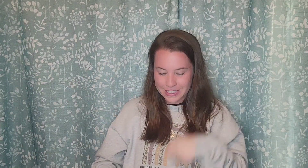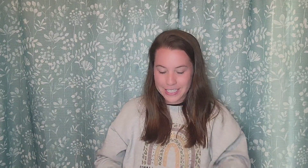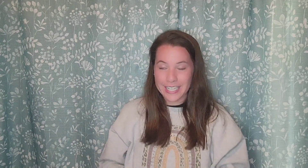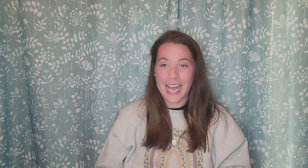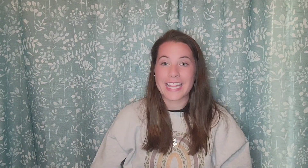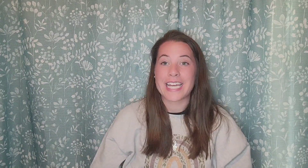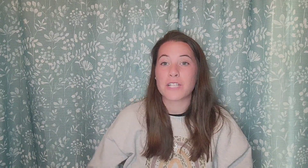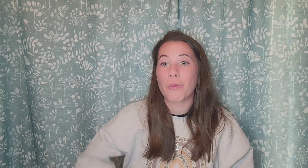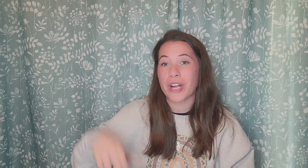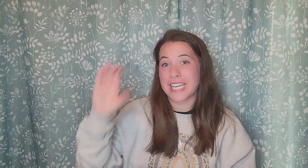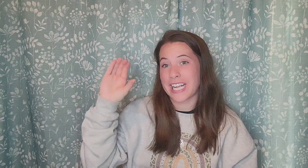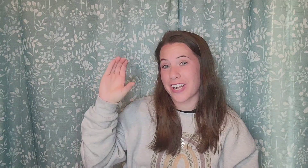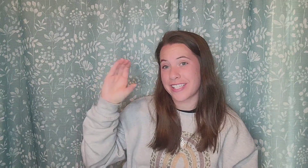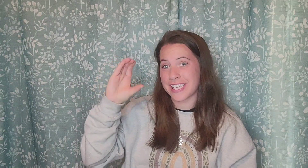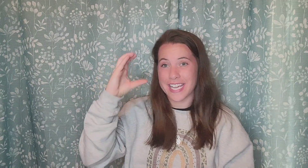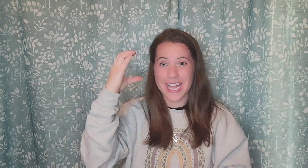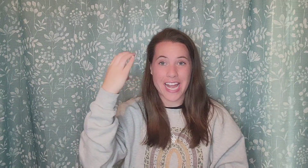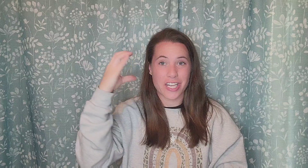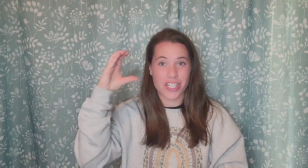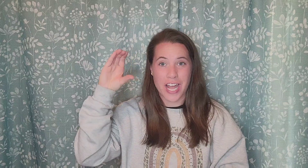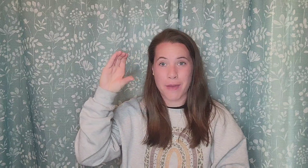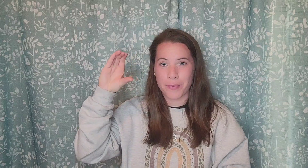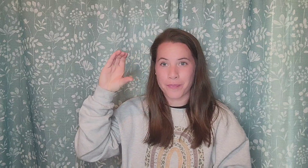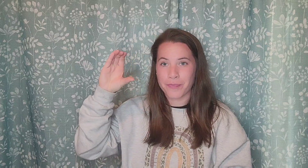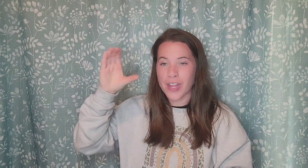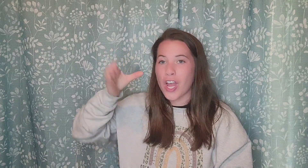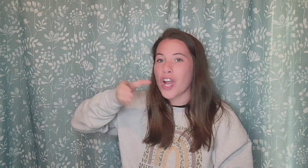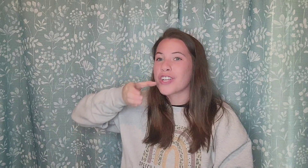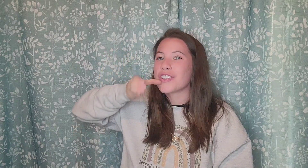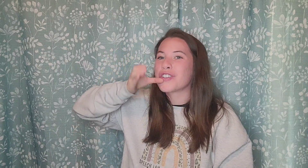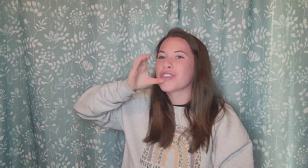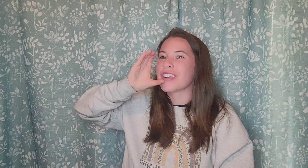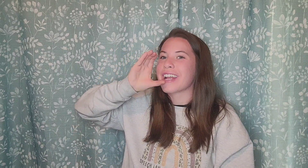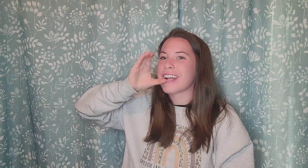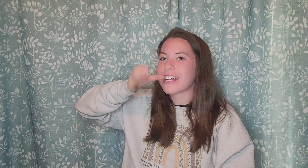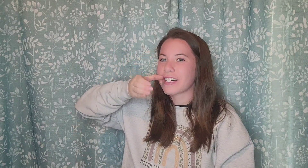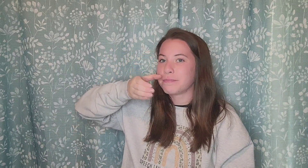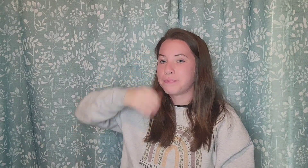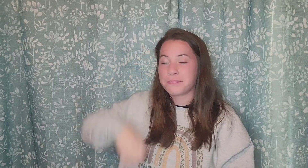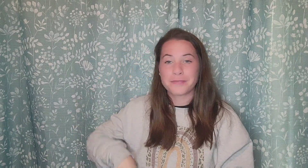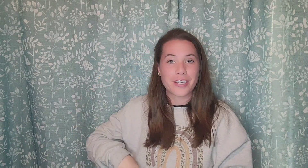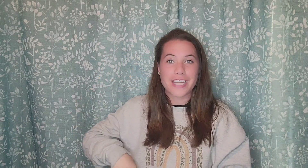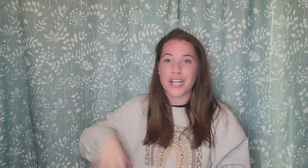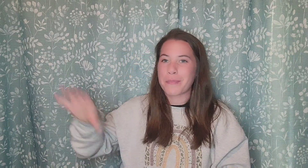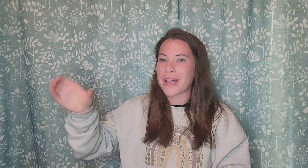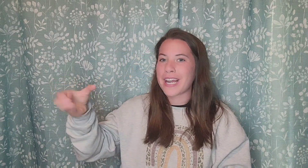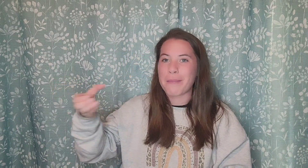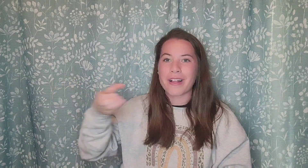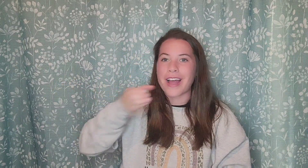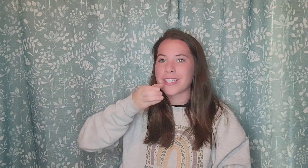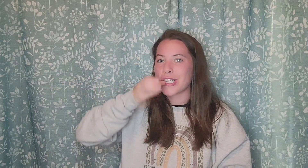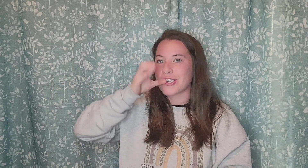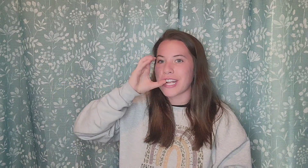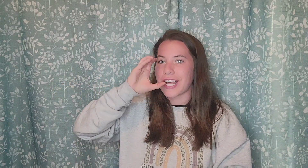Okay. The next one we're gonna take our C handshape. Drink. Just like you're picking up a glass and drinking.